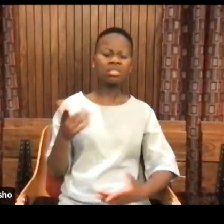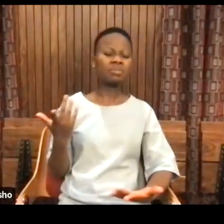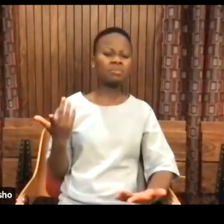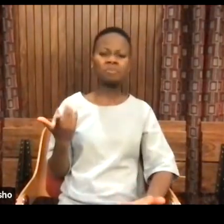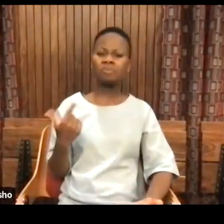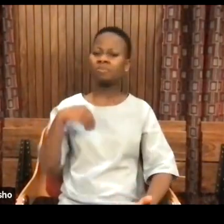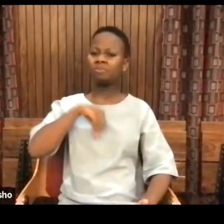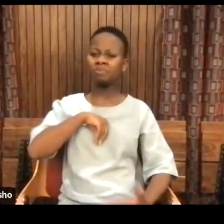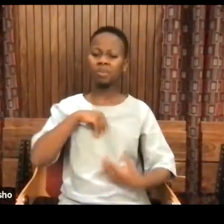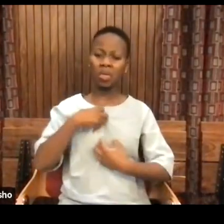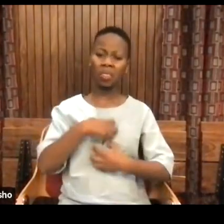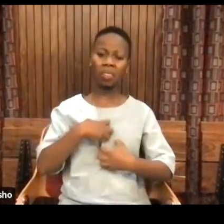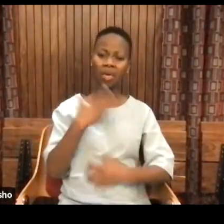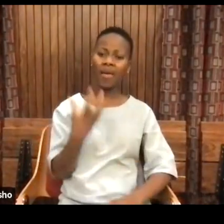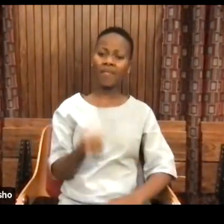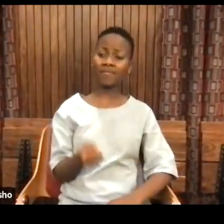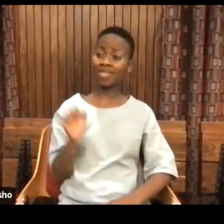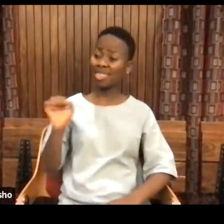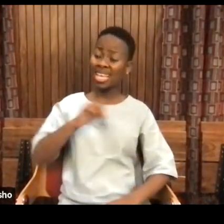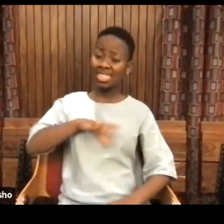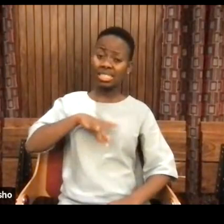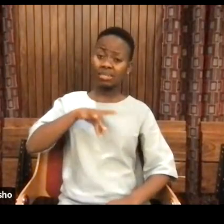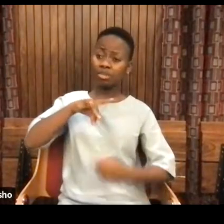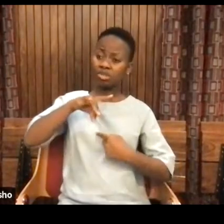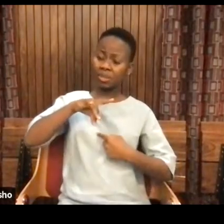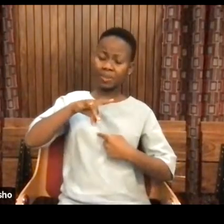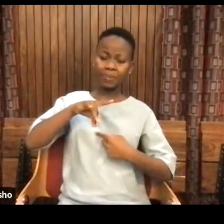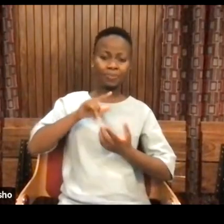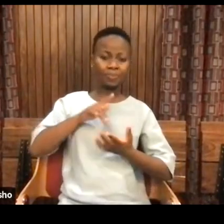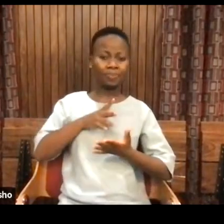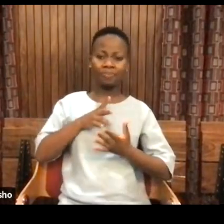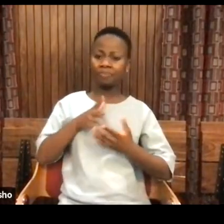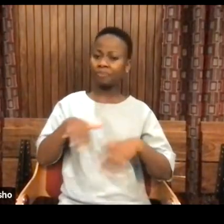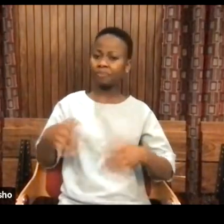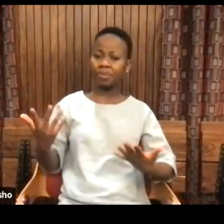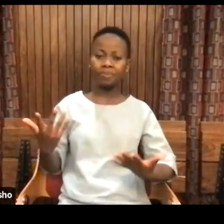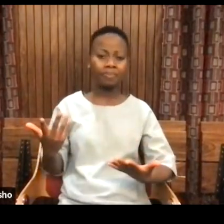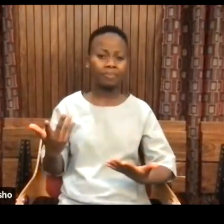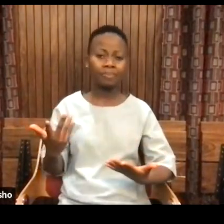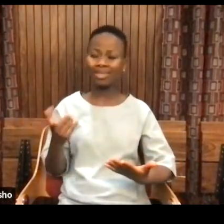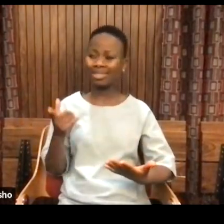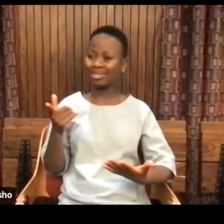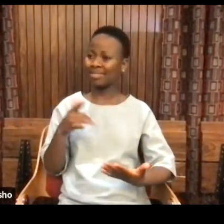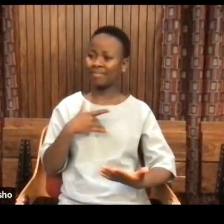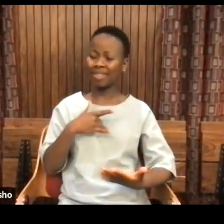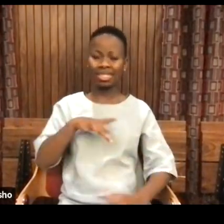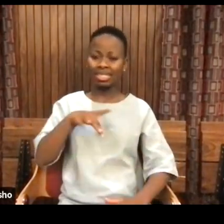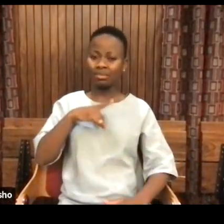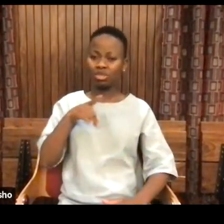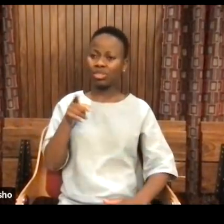spiritual healthy conditions of what it is to live a human livable life.